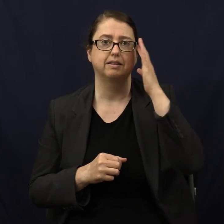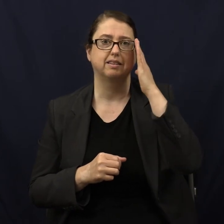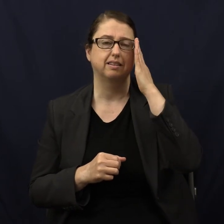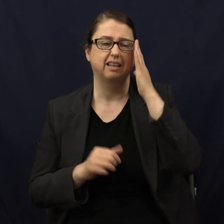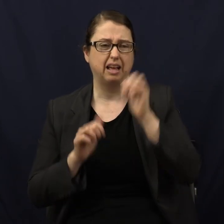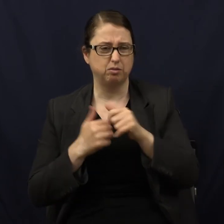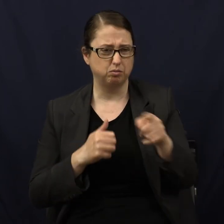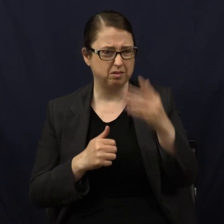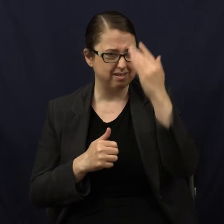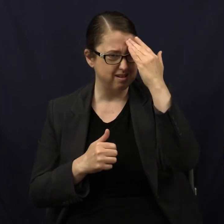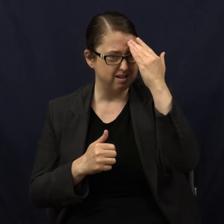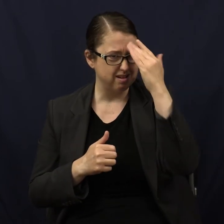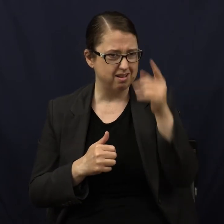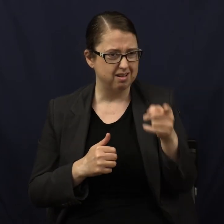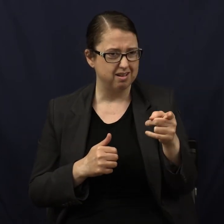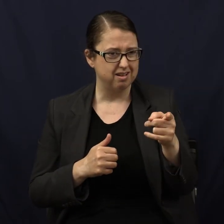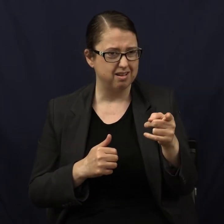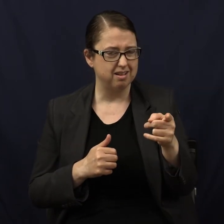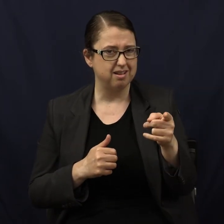correct. How did you know that?